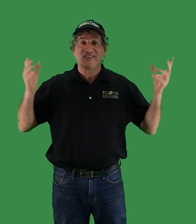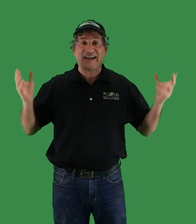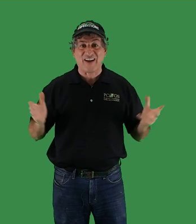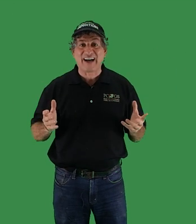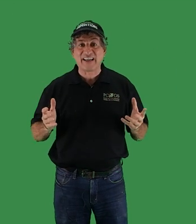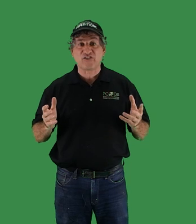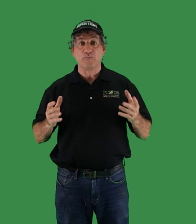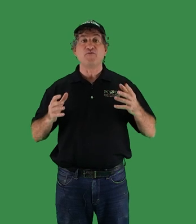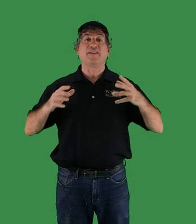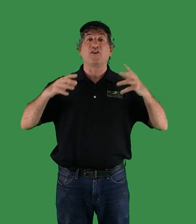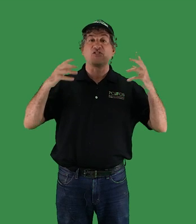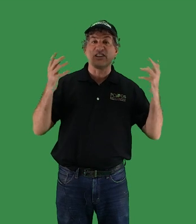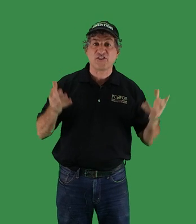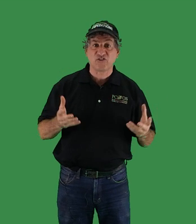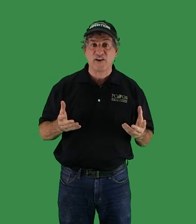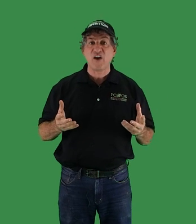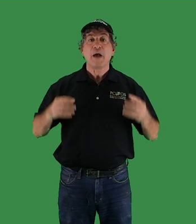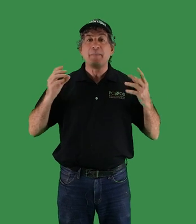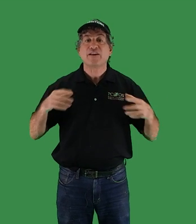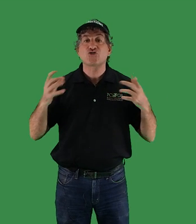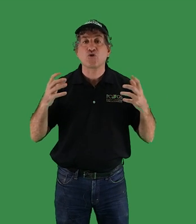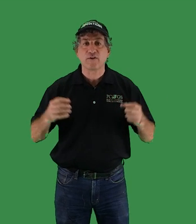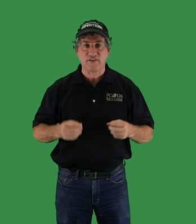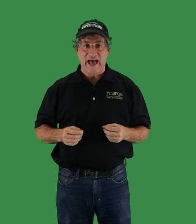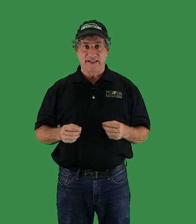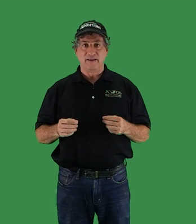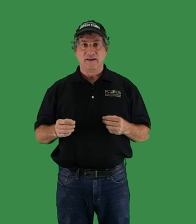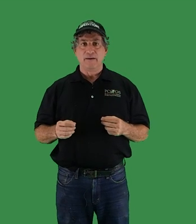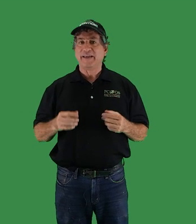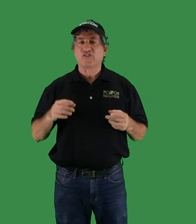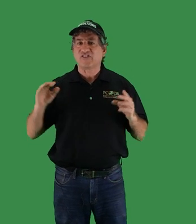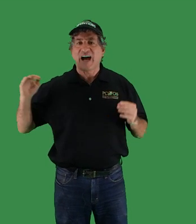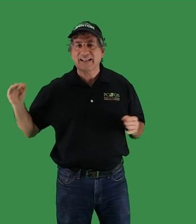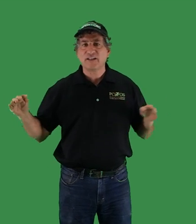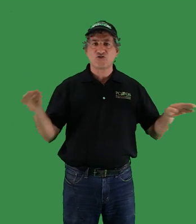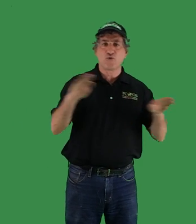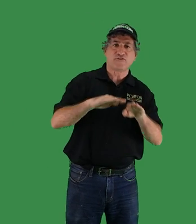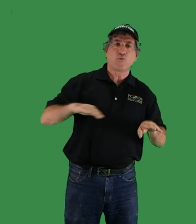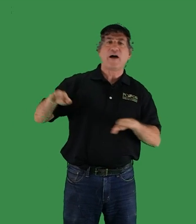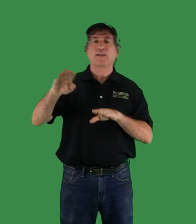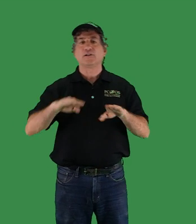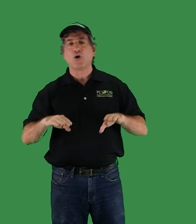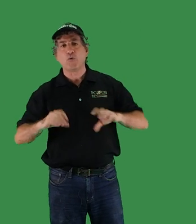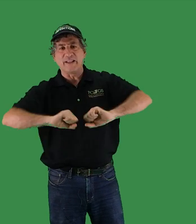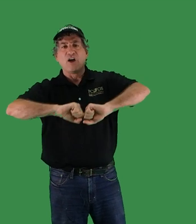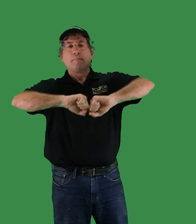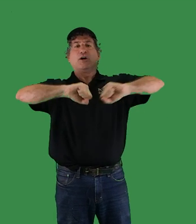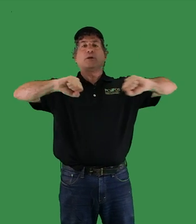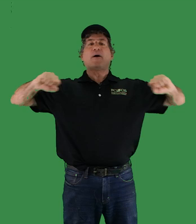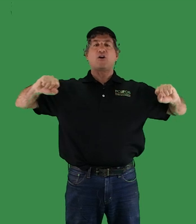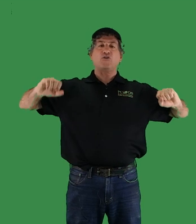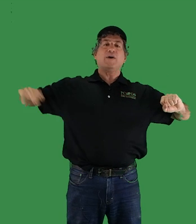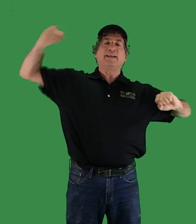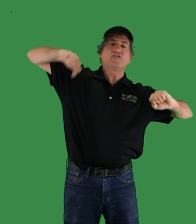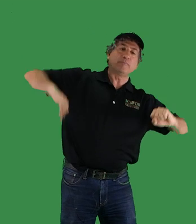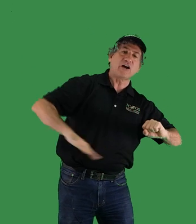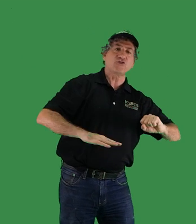tectonics, the movement of the Earth's lithosphere, make sure of that. Because as continents drift around the globe and pull apart, creating subduction